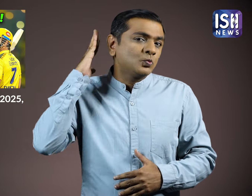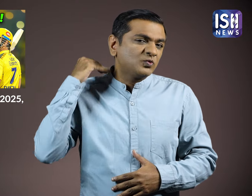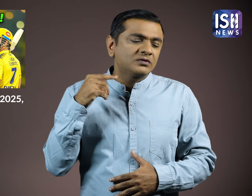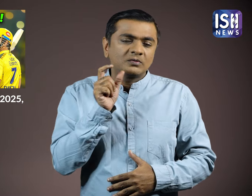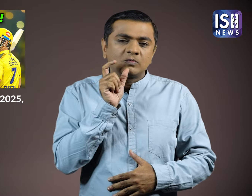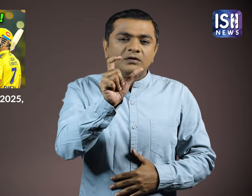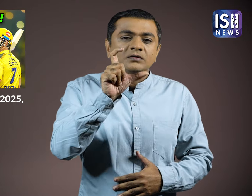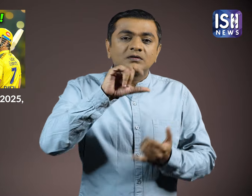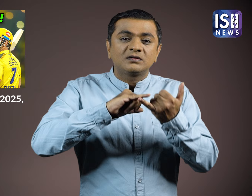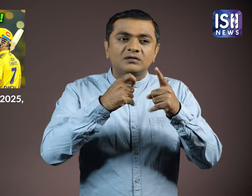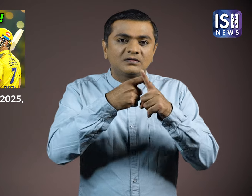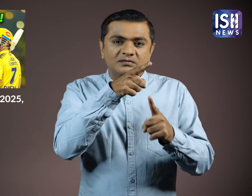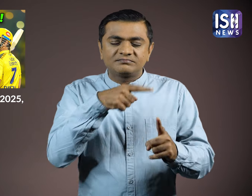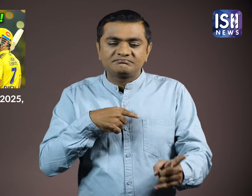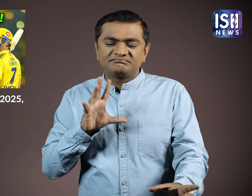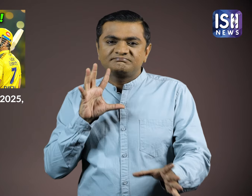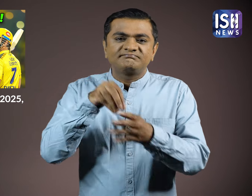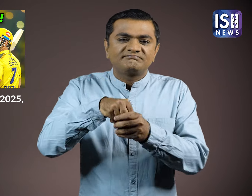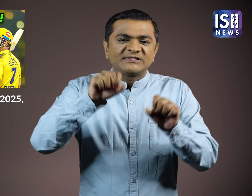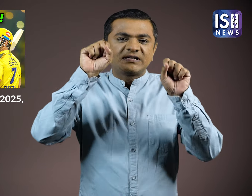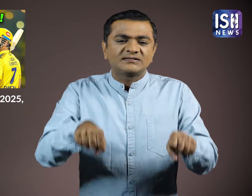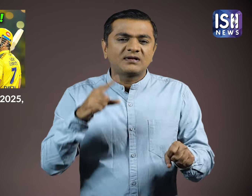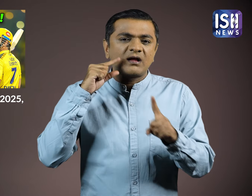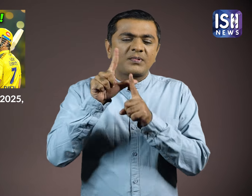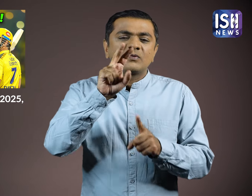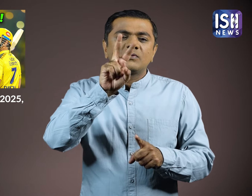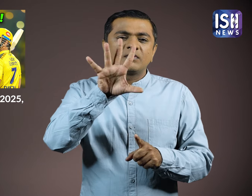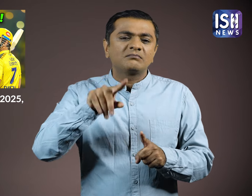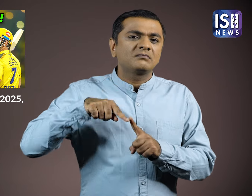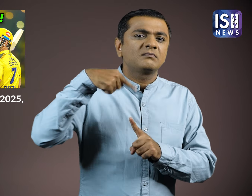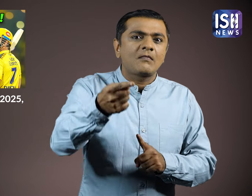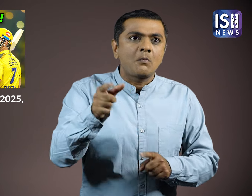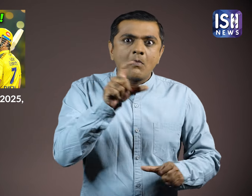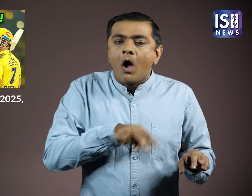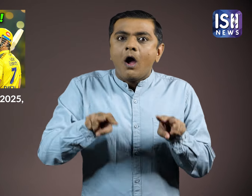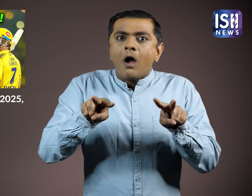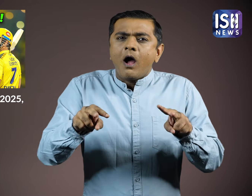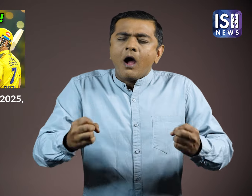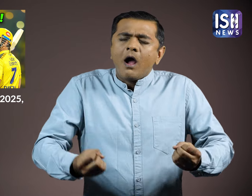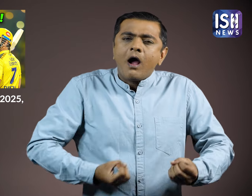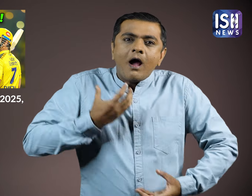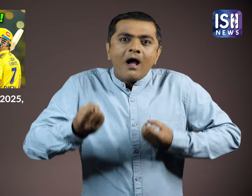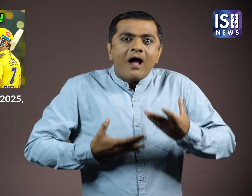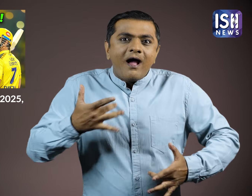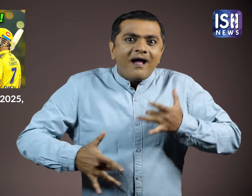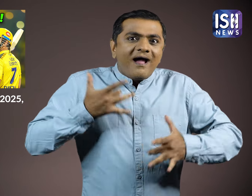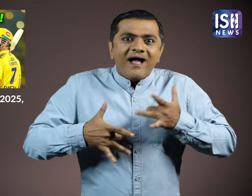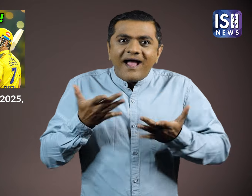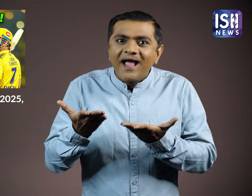MS Dhoni will play for CSK in IPL 2025. People are extremely happy to